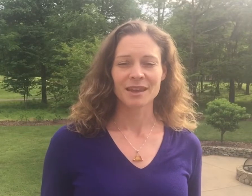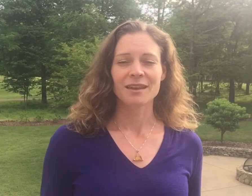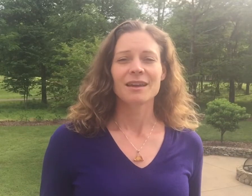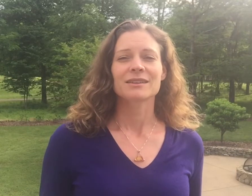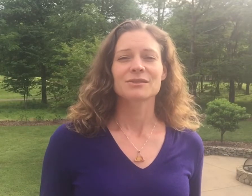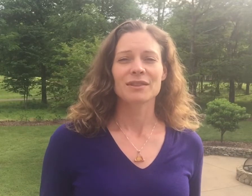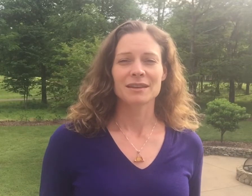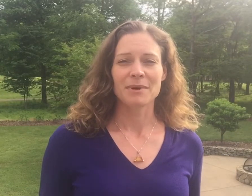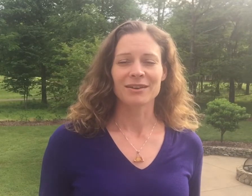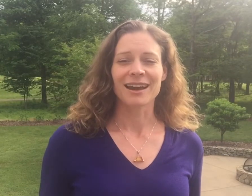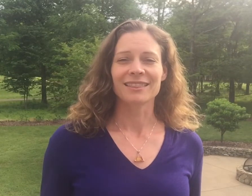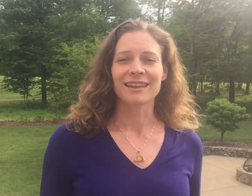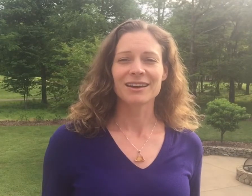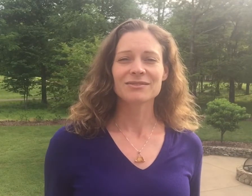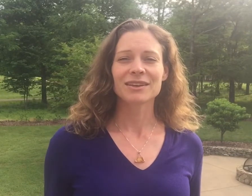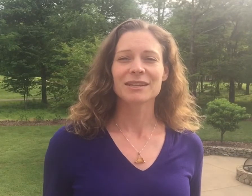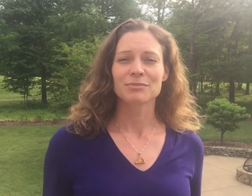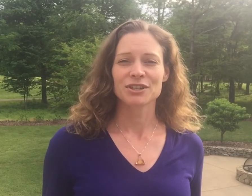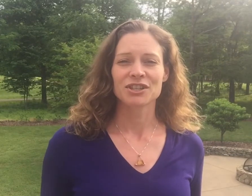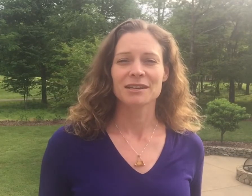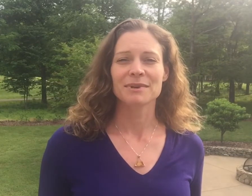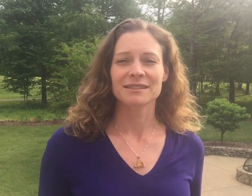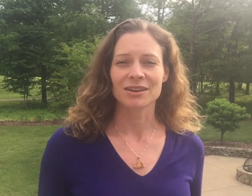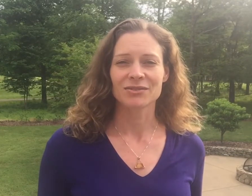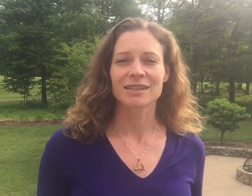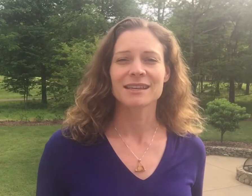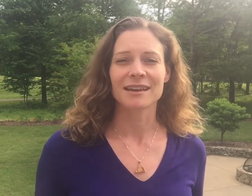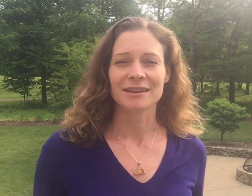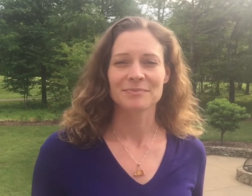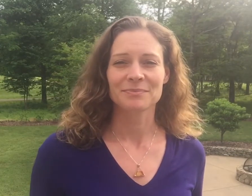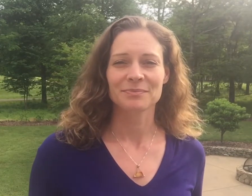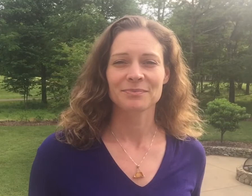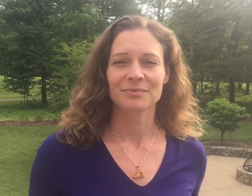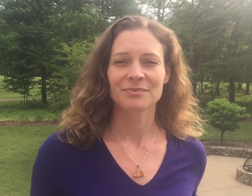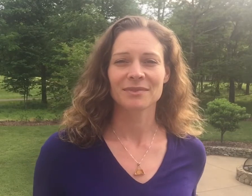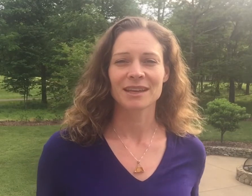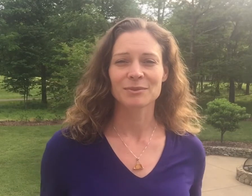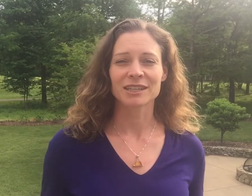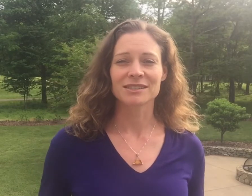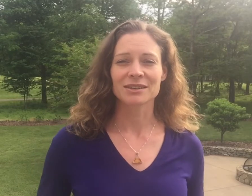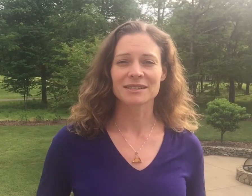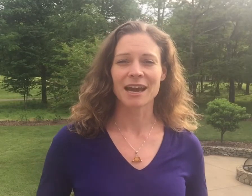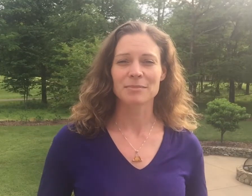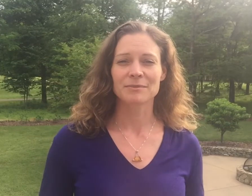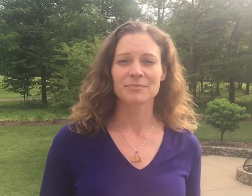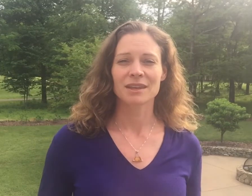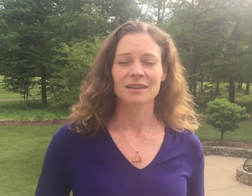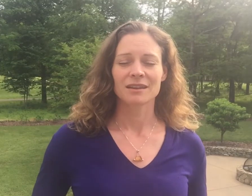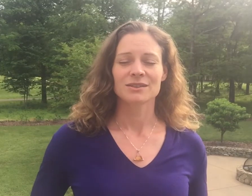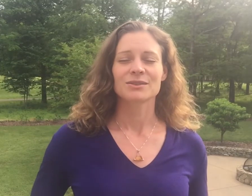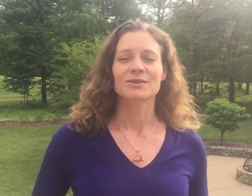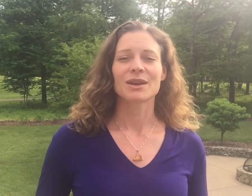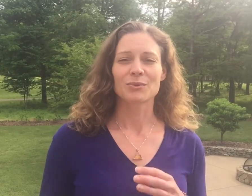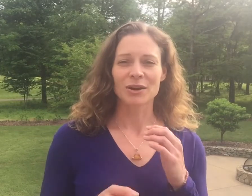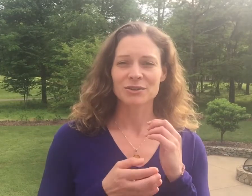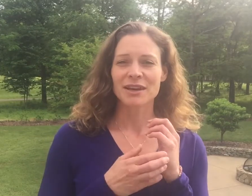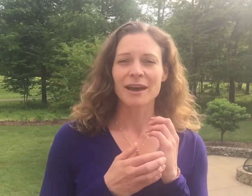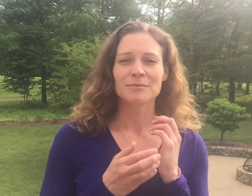So think about, I love and appreciate myself as I am. And we're going to start tapping. And while you tap,